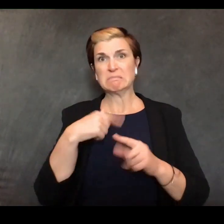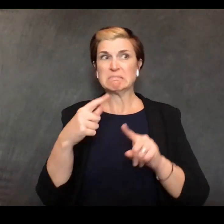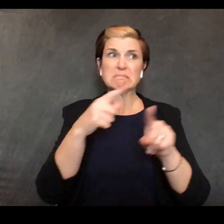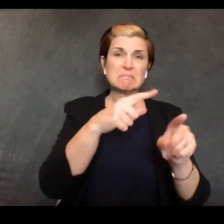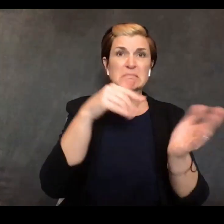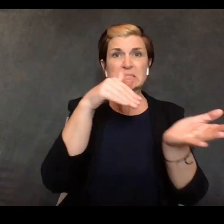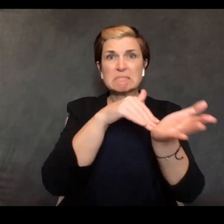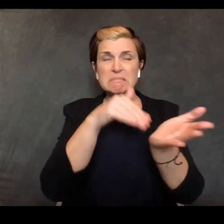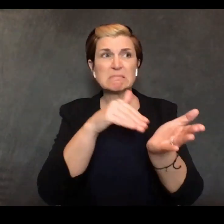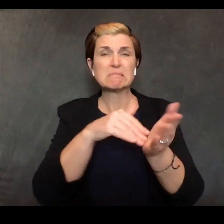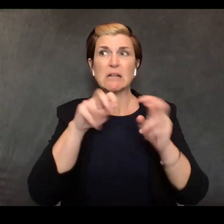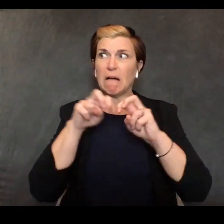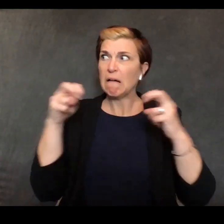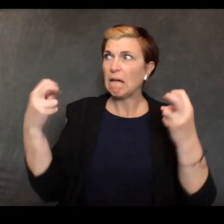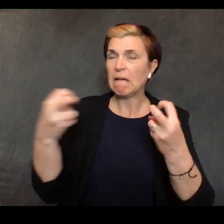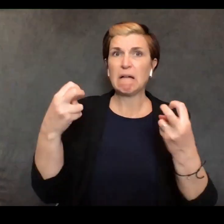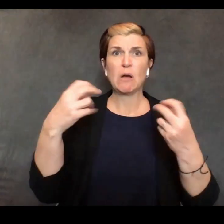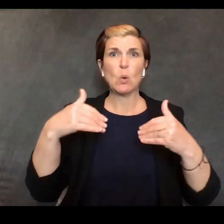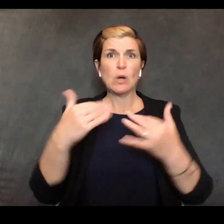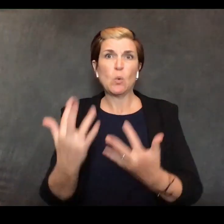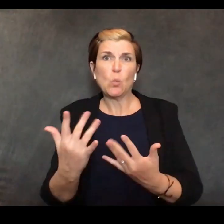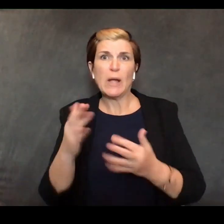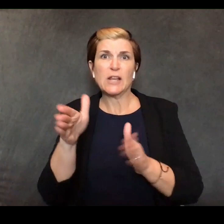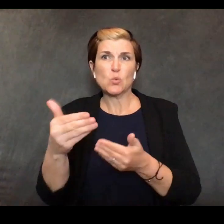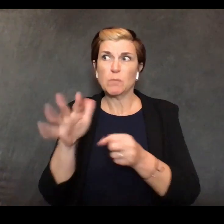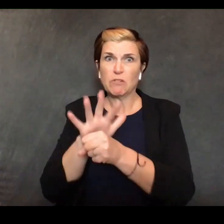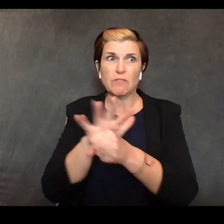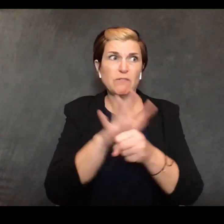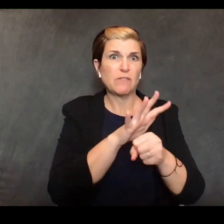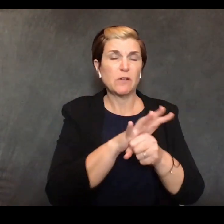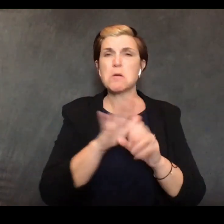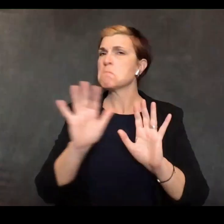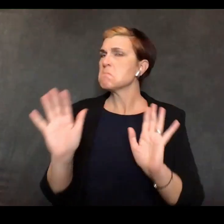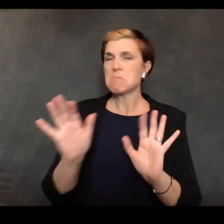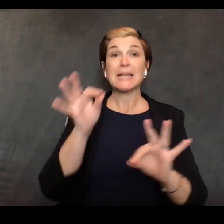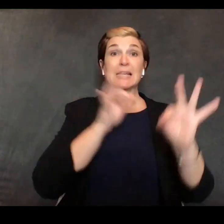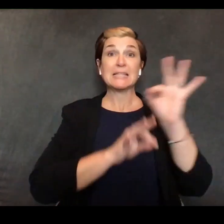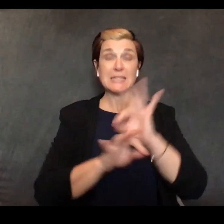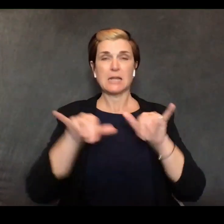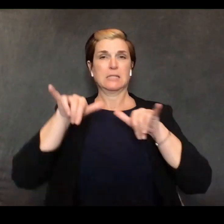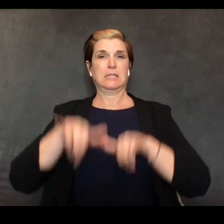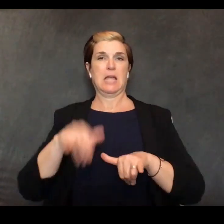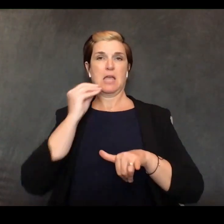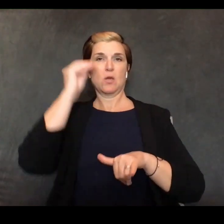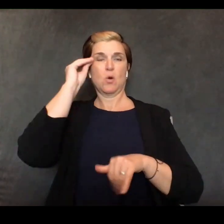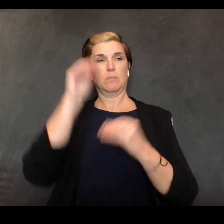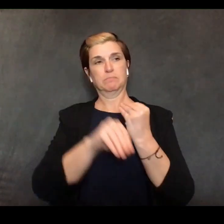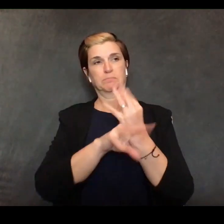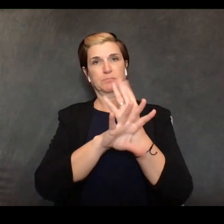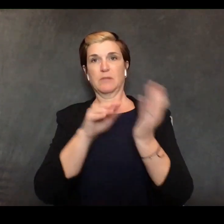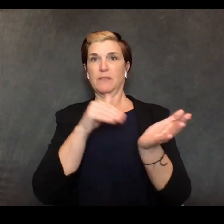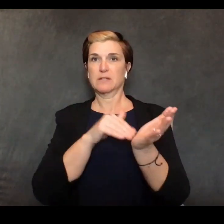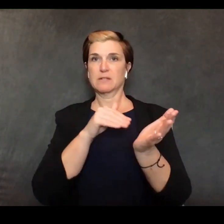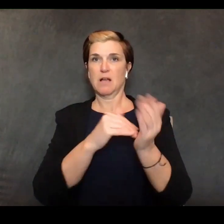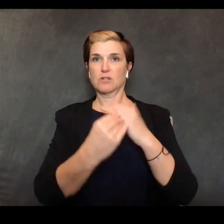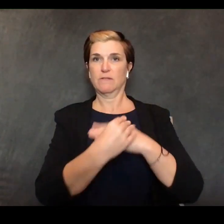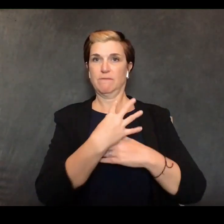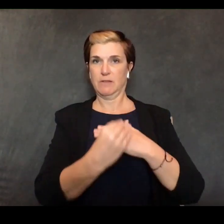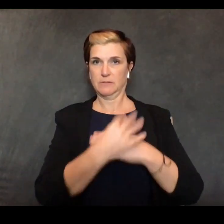they can also receive advice from their doctor from their home and this shift is very important for clinicians and